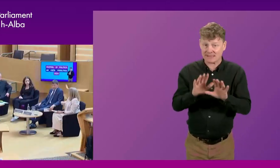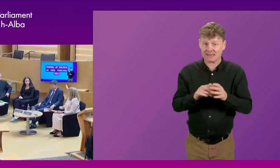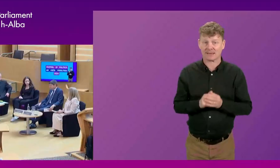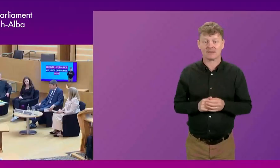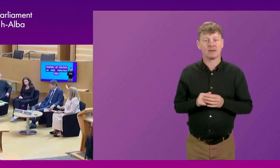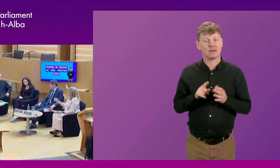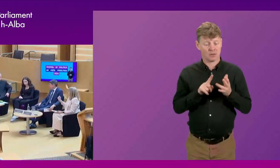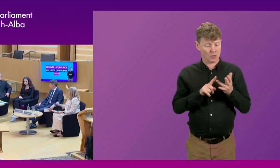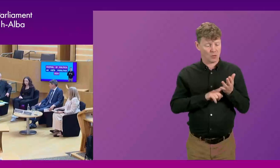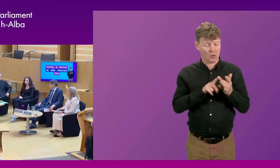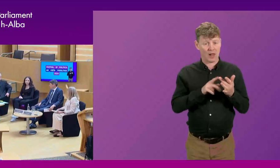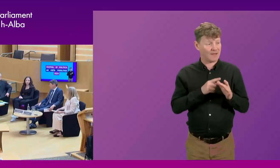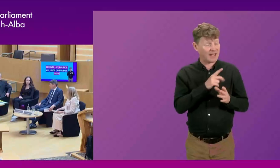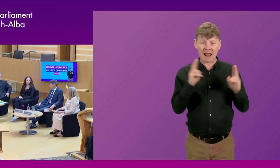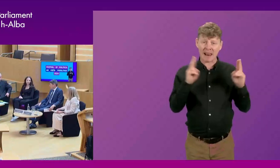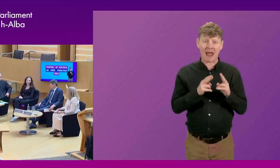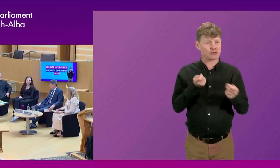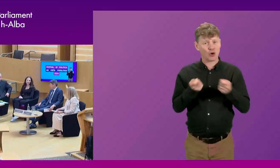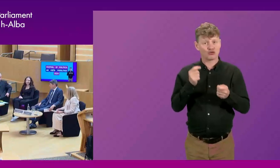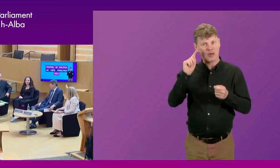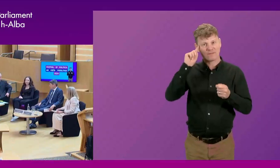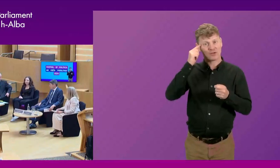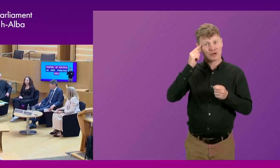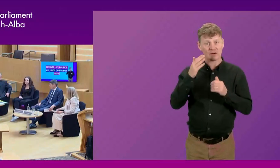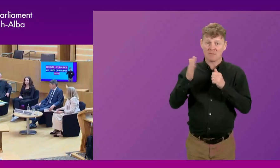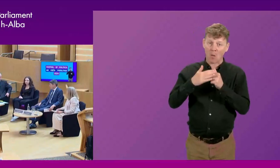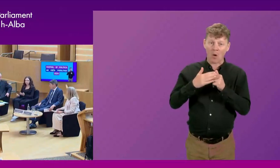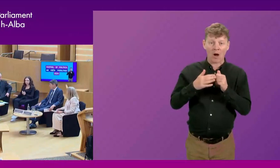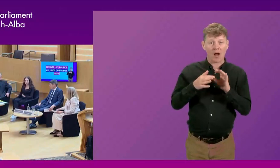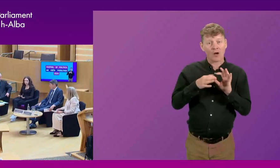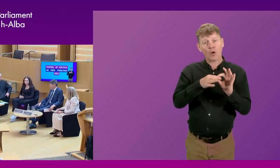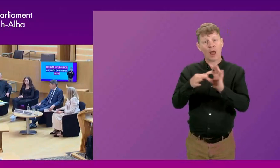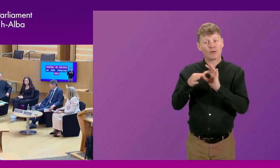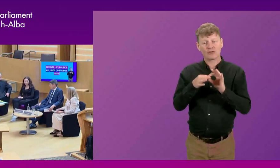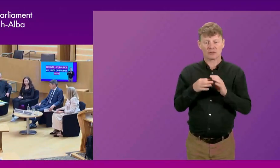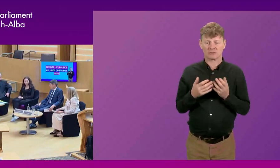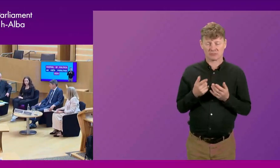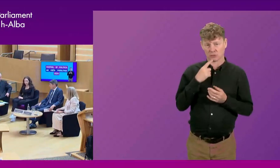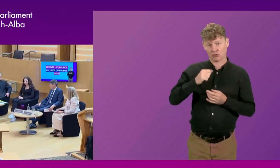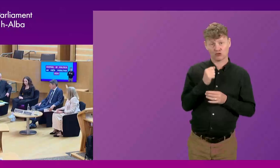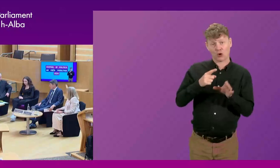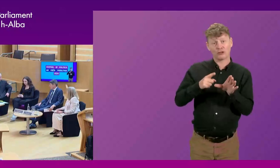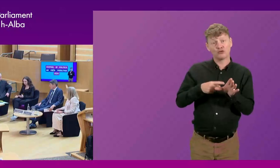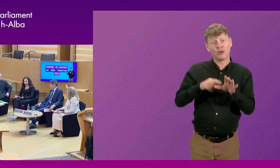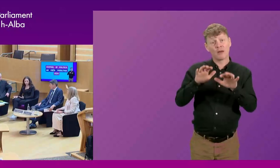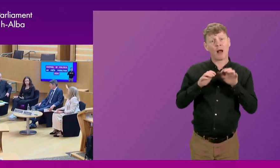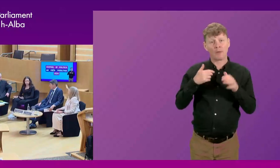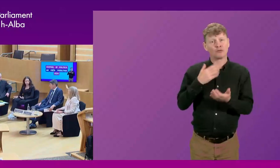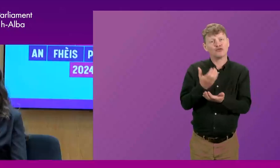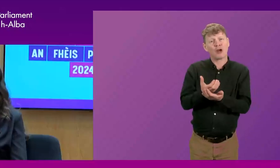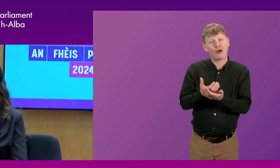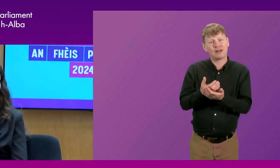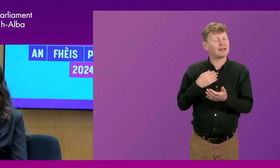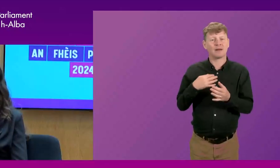Olivia, less control freakery, more cross-party collaboration? Well, mean, Scottish Youth Parliament's a charity, so by nature we're a politically